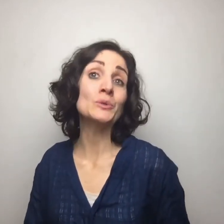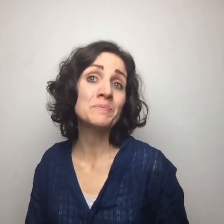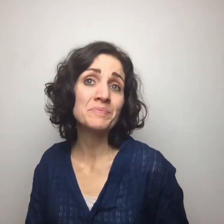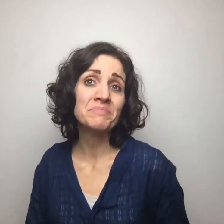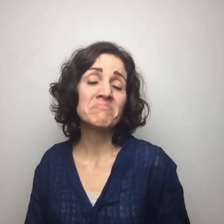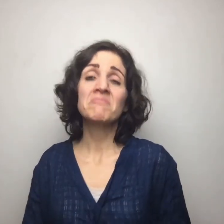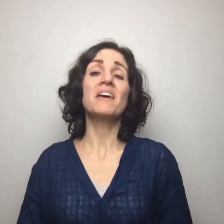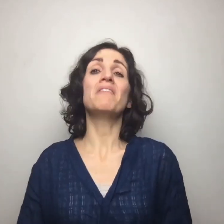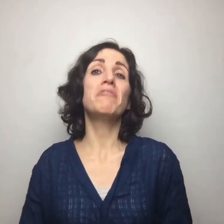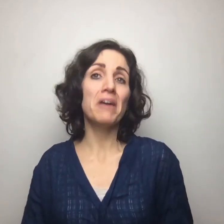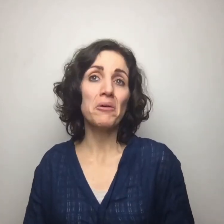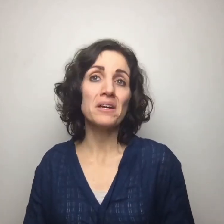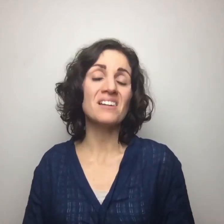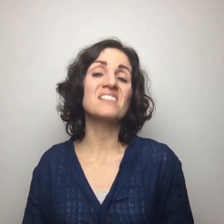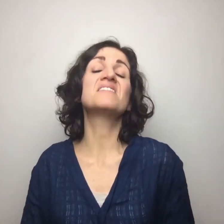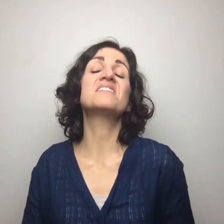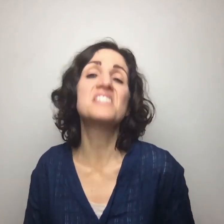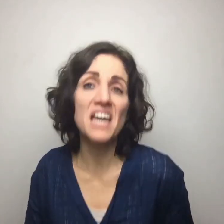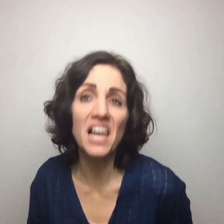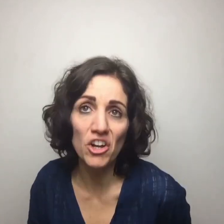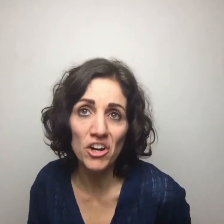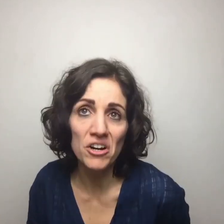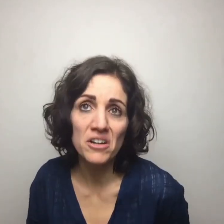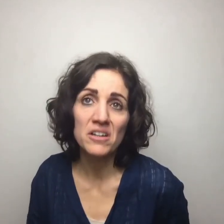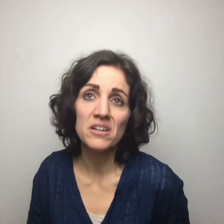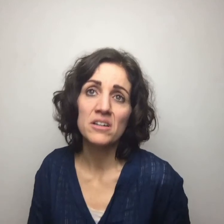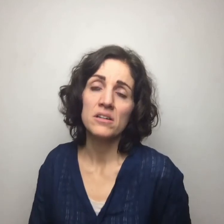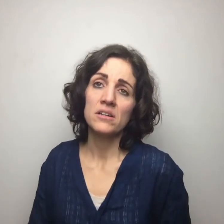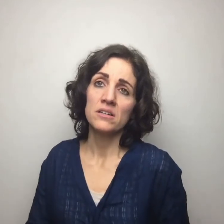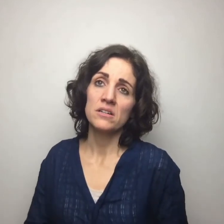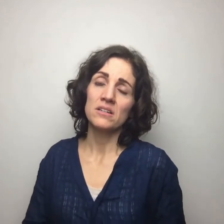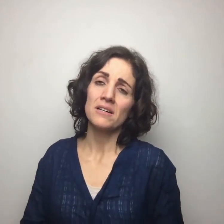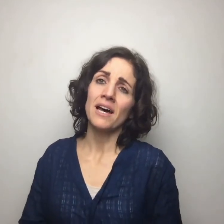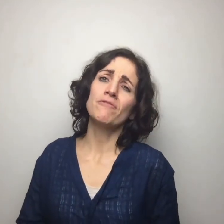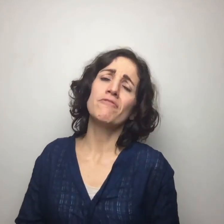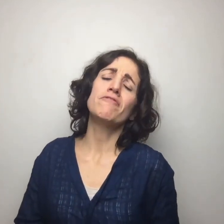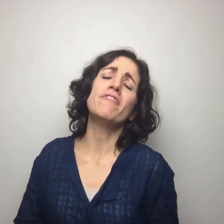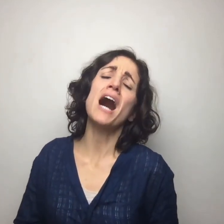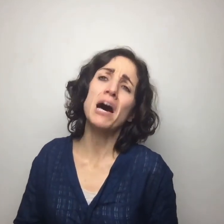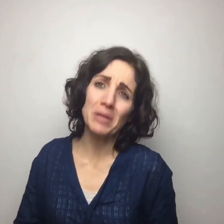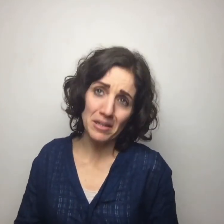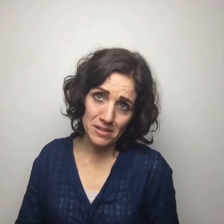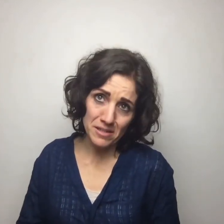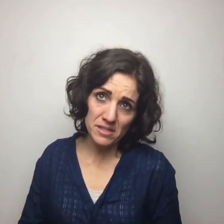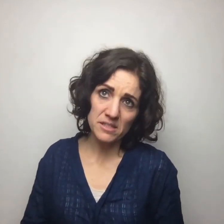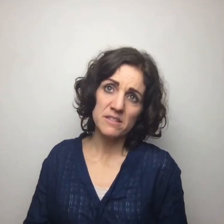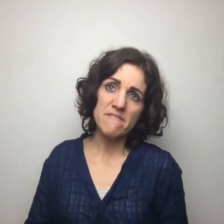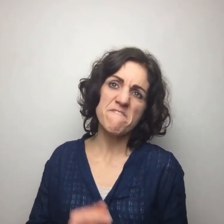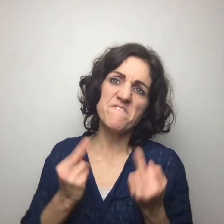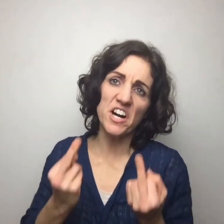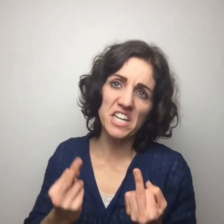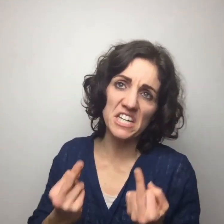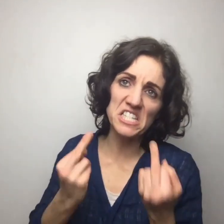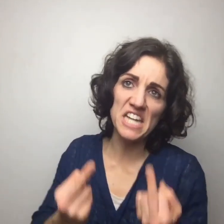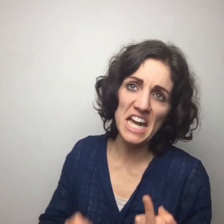a very stellar and fabulous fucking day.